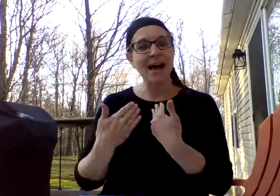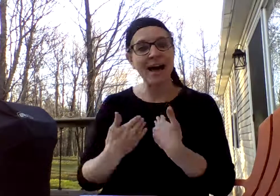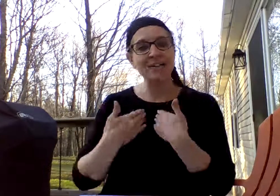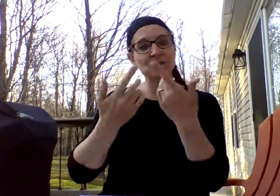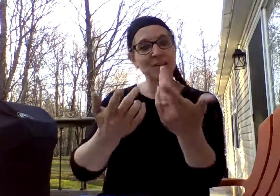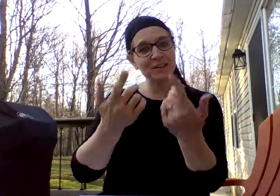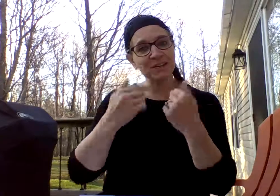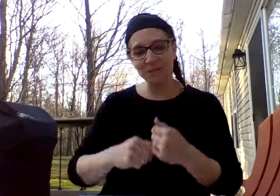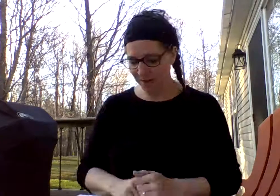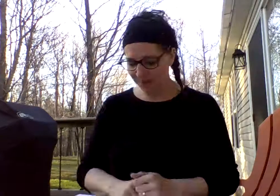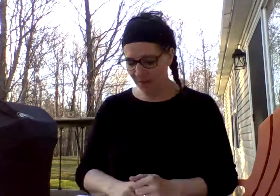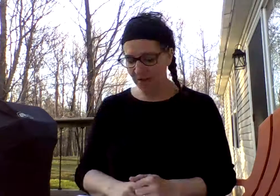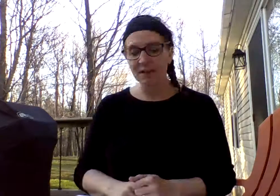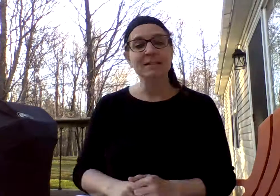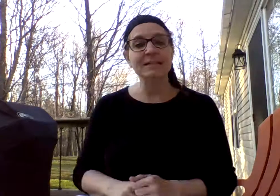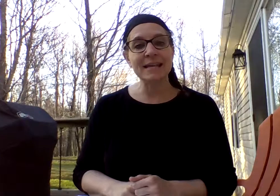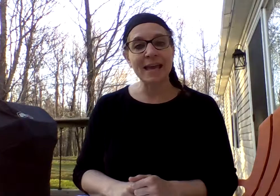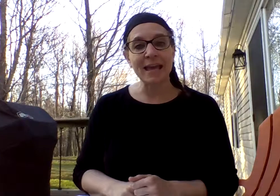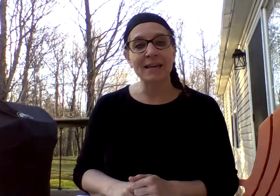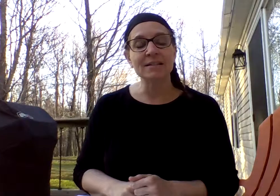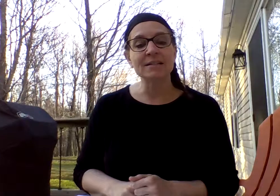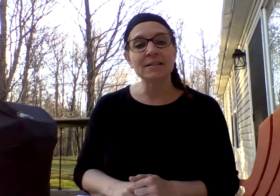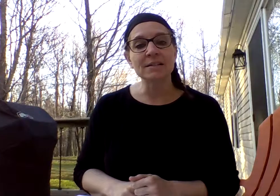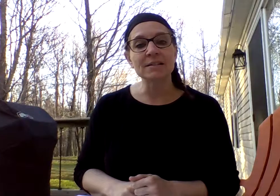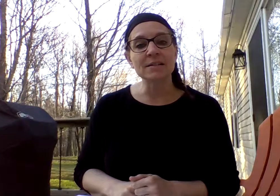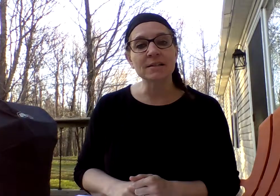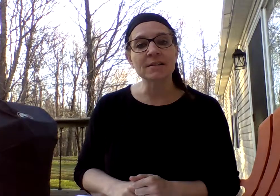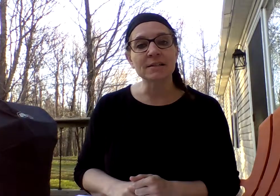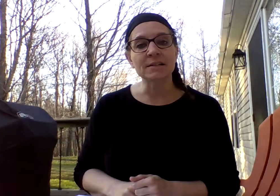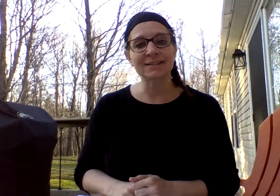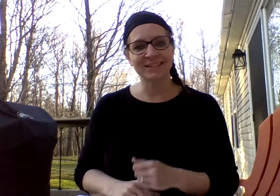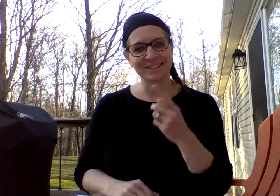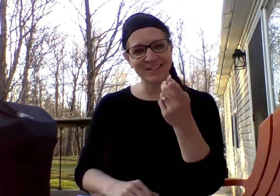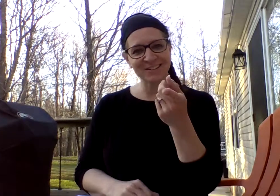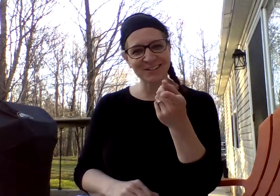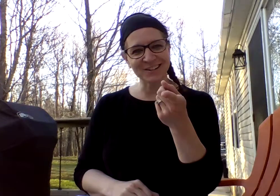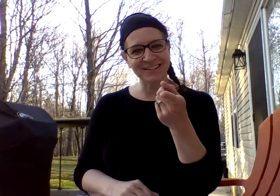I do it. You do it. Day. D, D, D. Your turn.